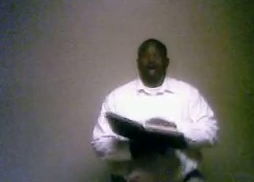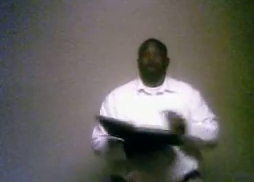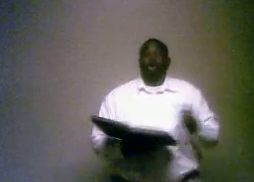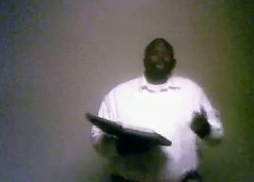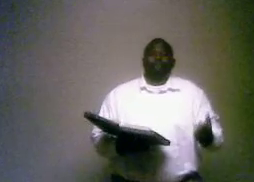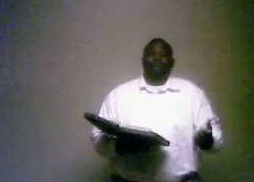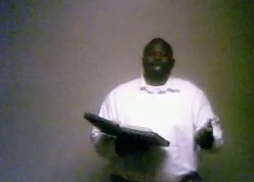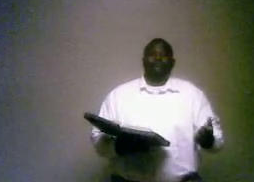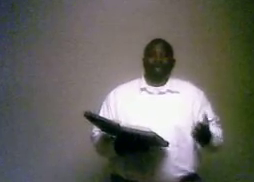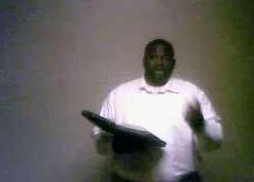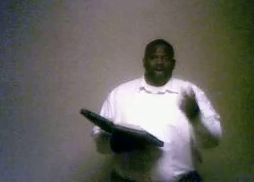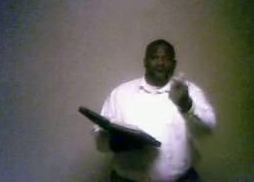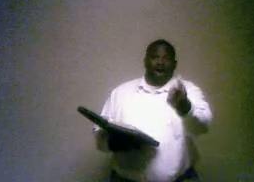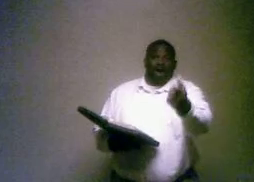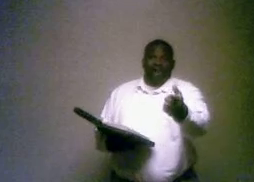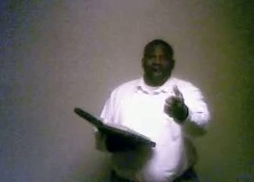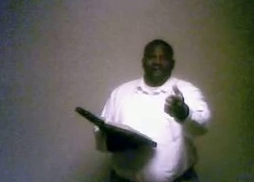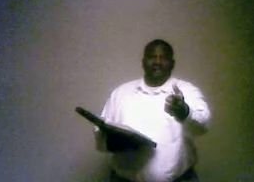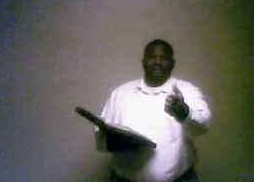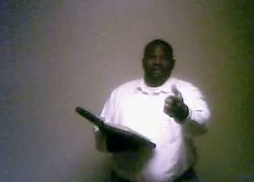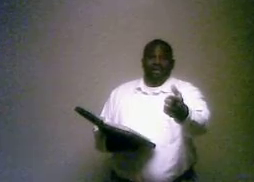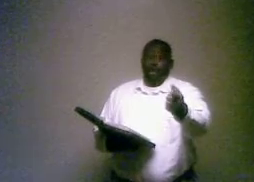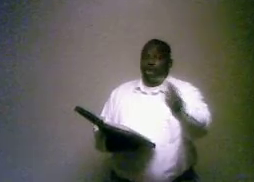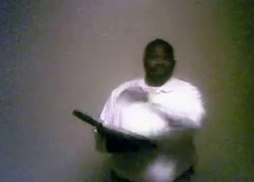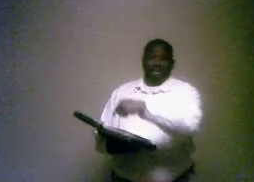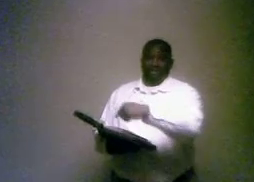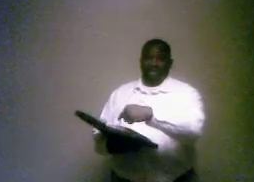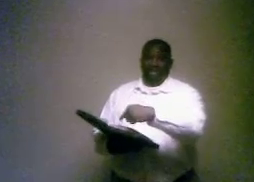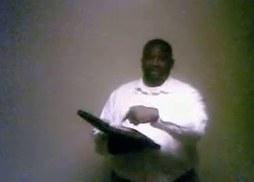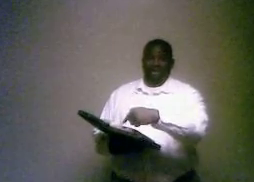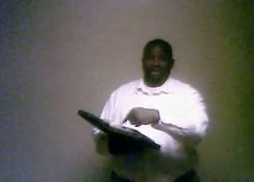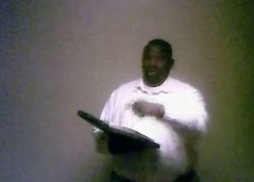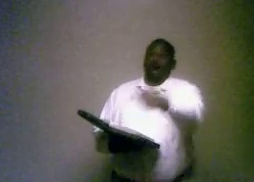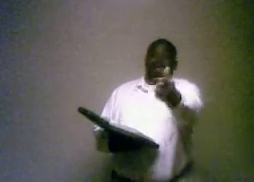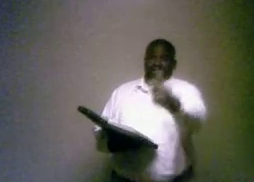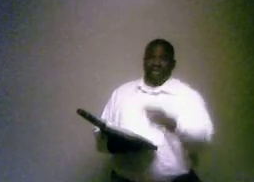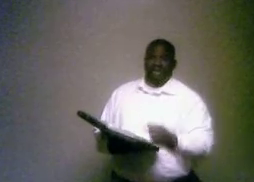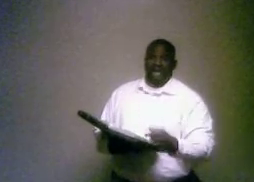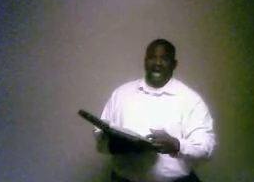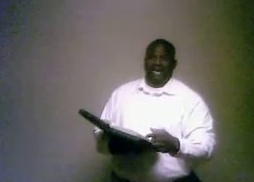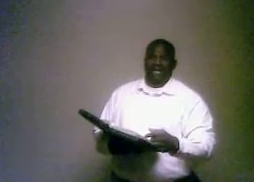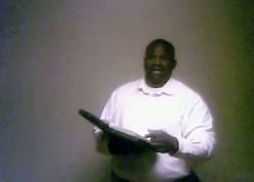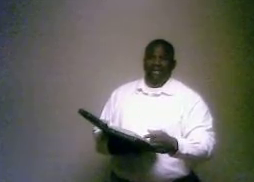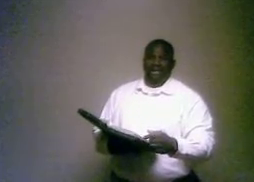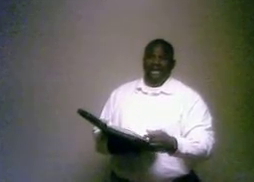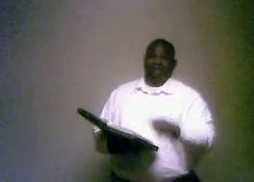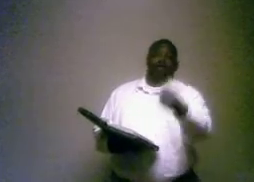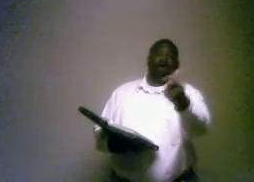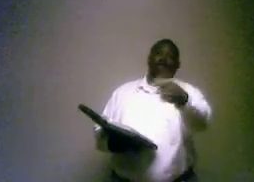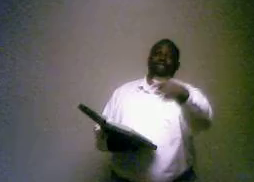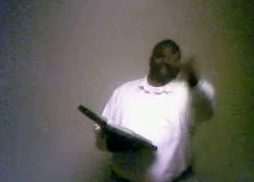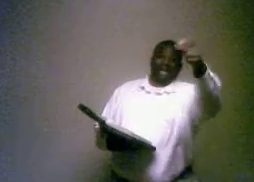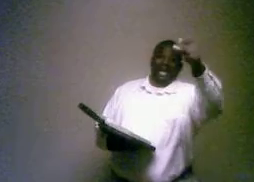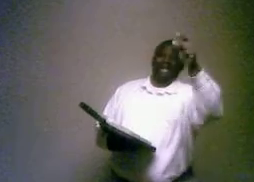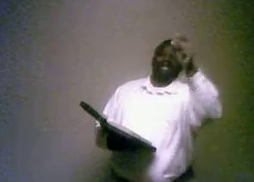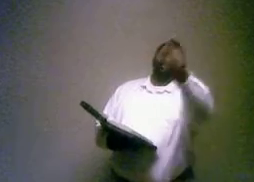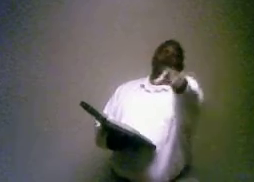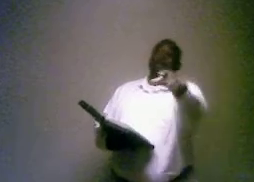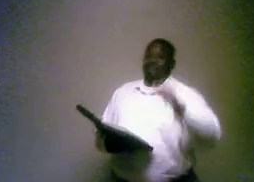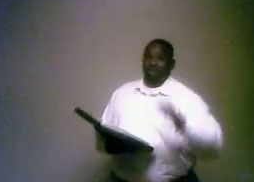who do you believe? You're a false prophet or do you believe Jesus? Call Jesus a liar. And if you call Jesus a liar, you ought to go to